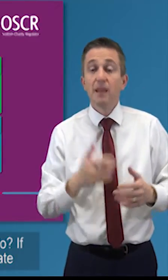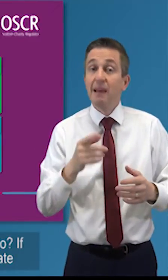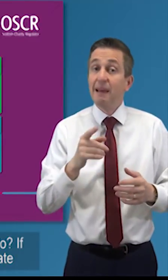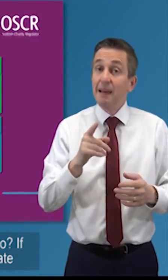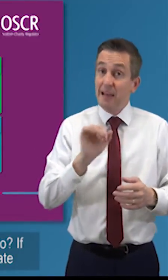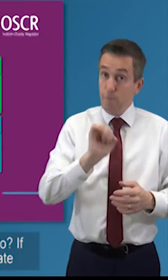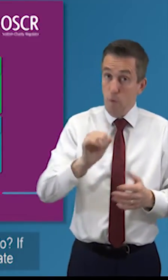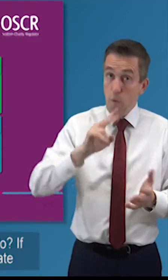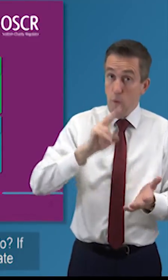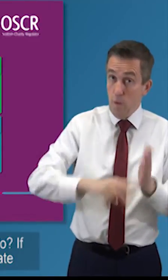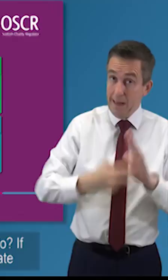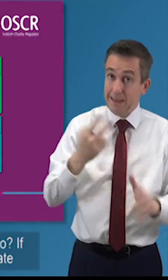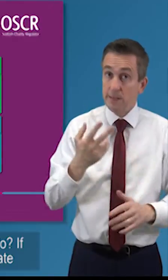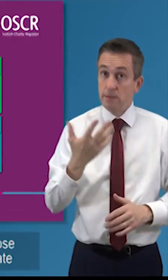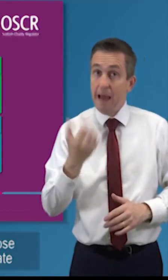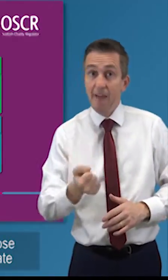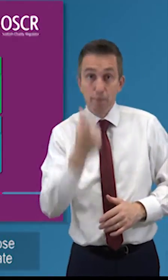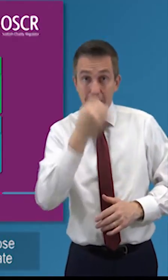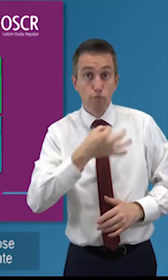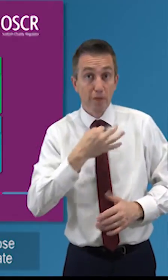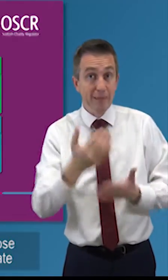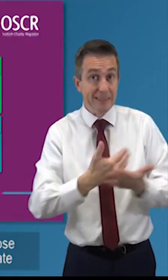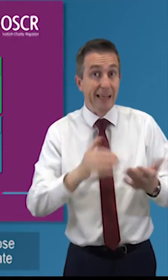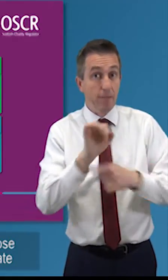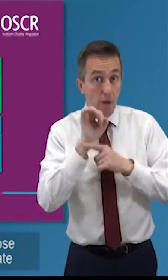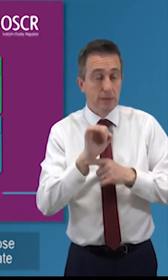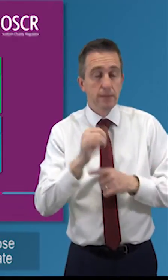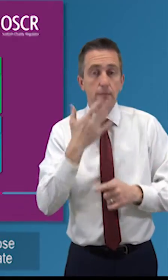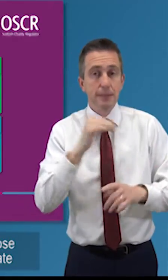if that's something that does apply have appropriate policies and procedures